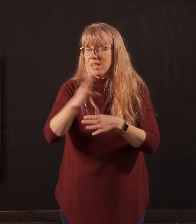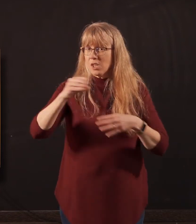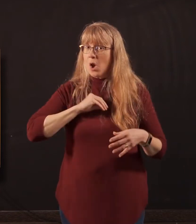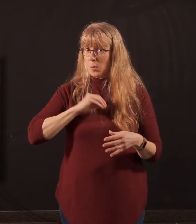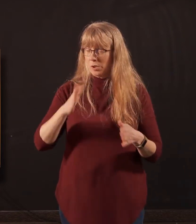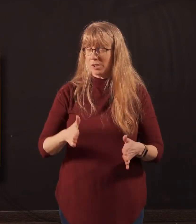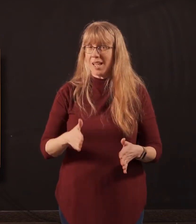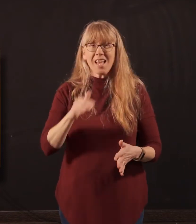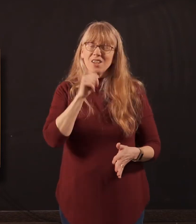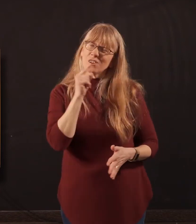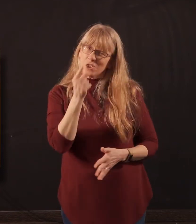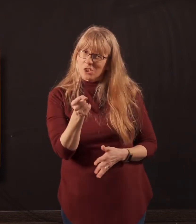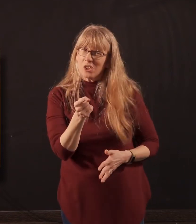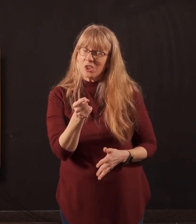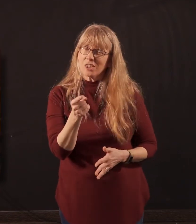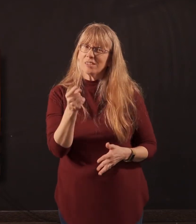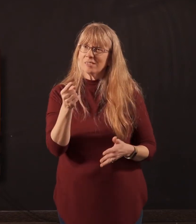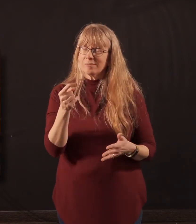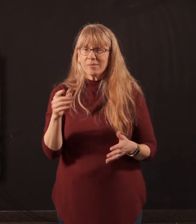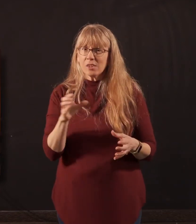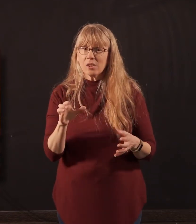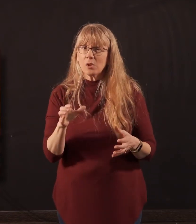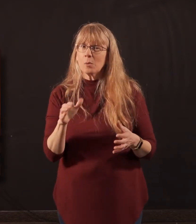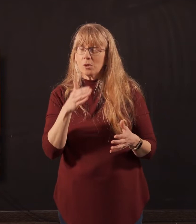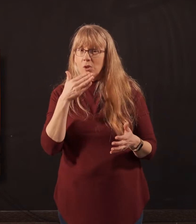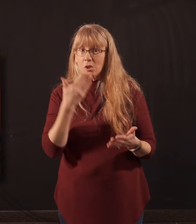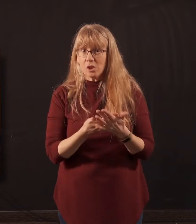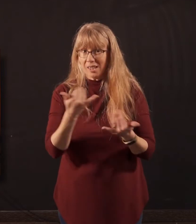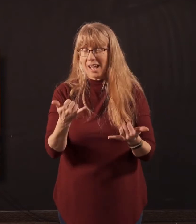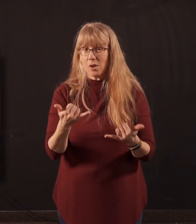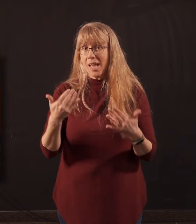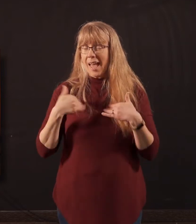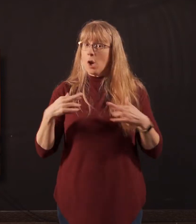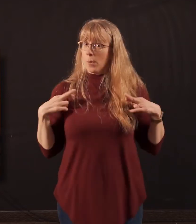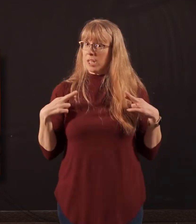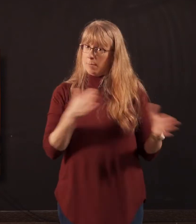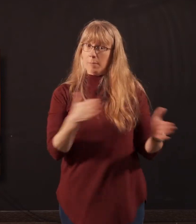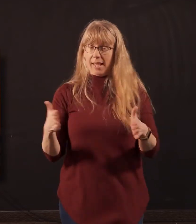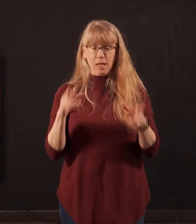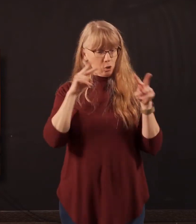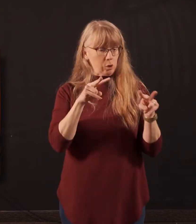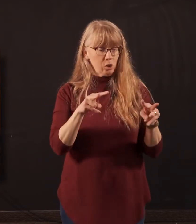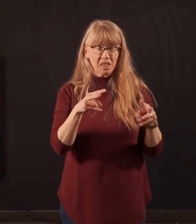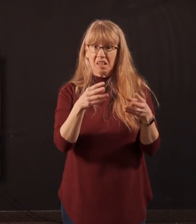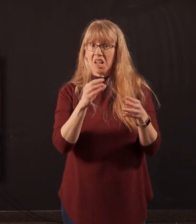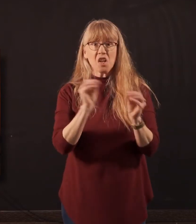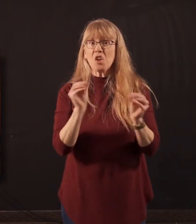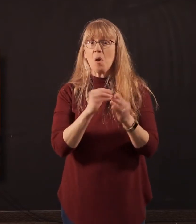sure that you could ever rebound. You have a 401k and you've looked at it recently and it's completely depleted. And now you don't know